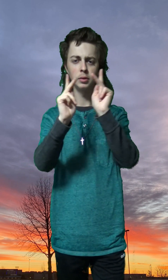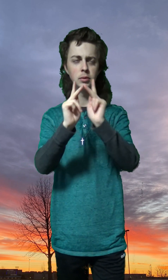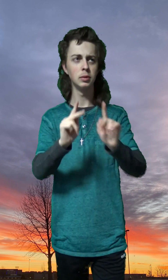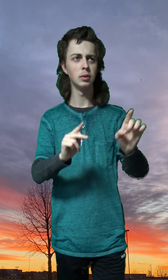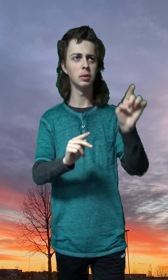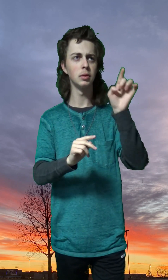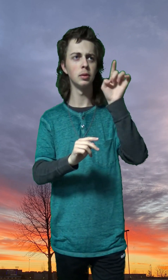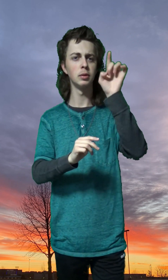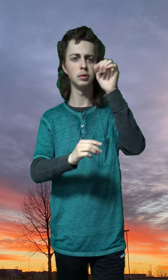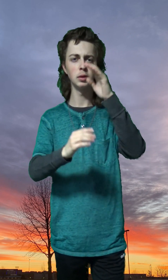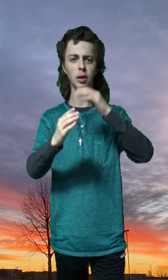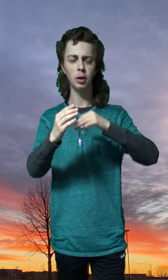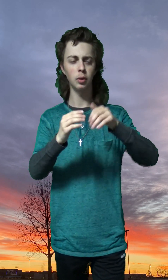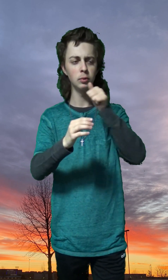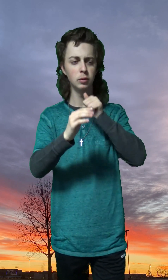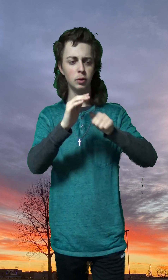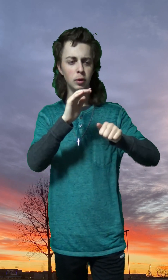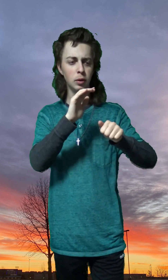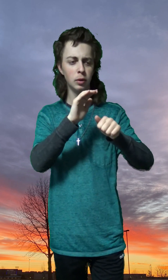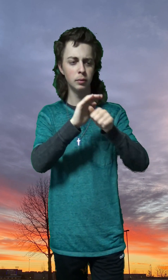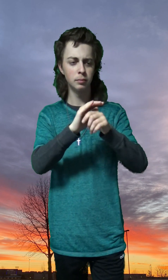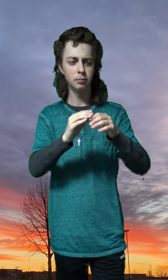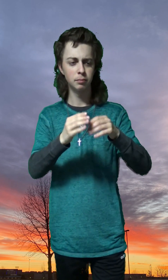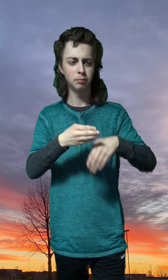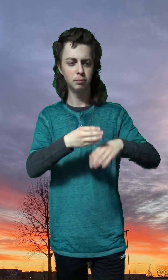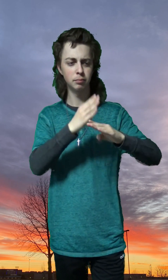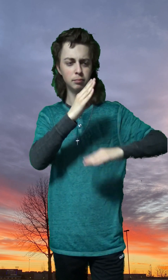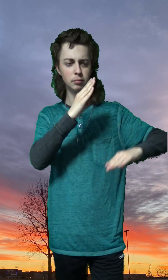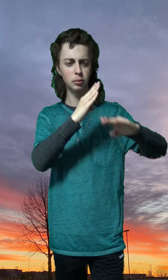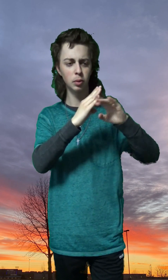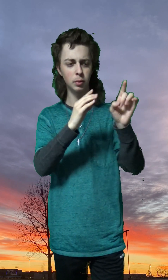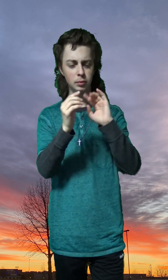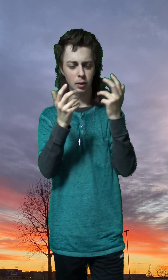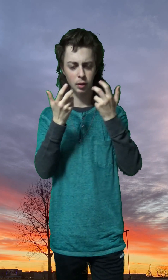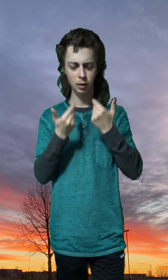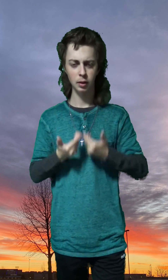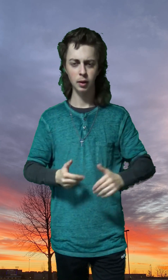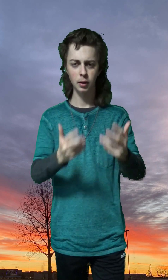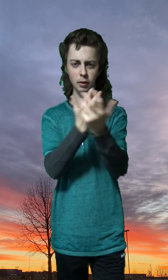You're the shelter where I am saved